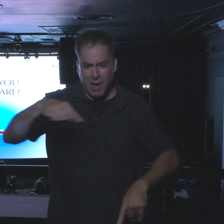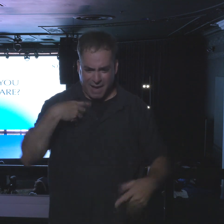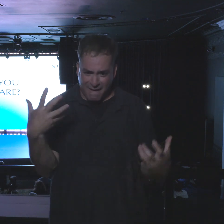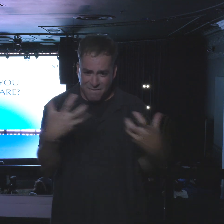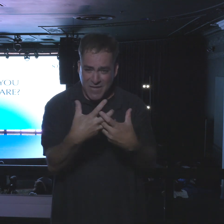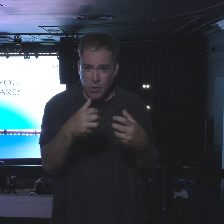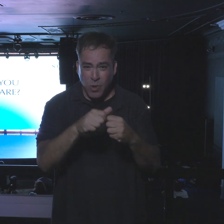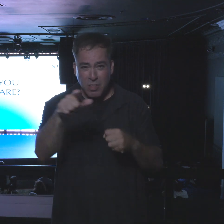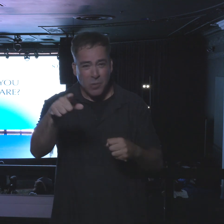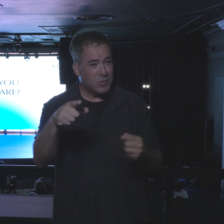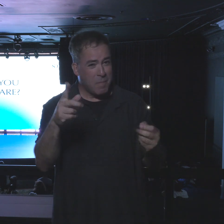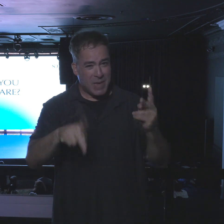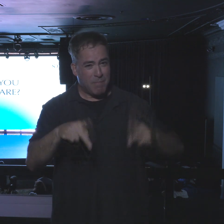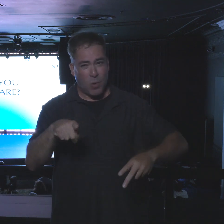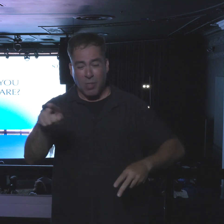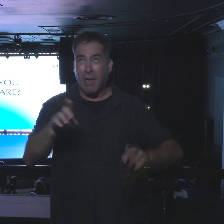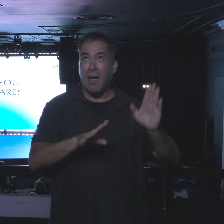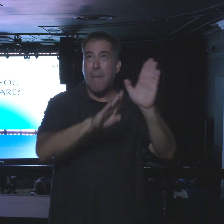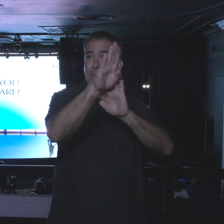other people.